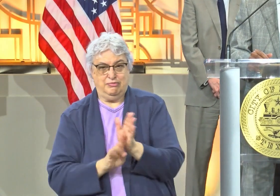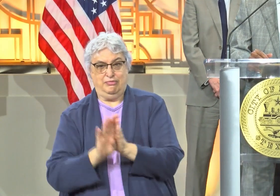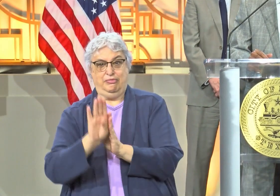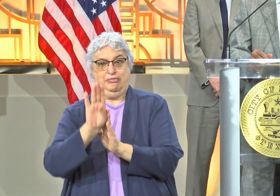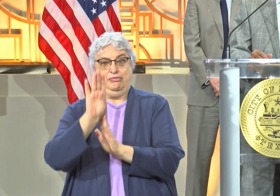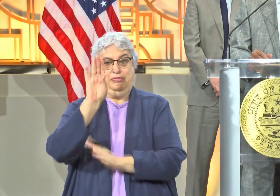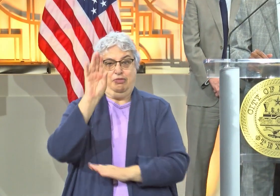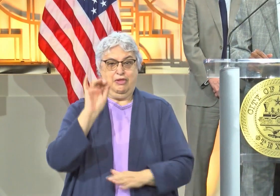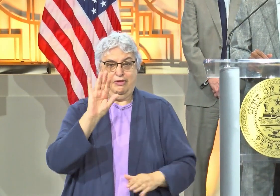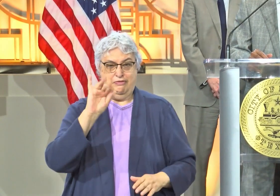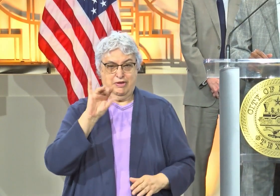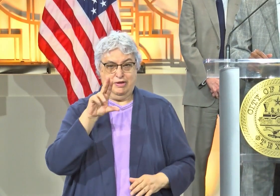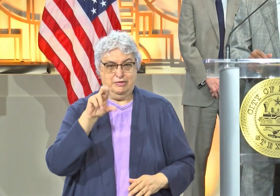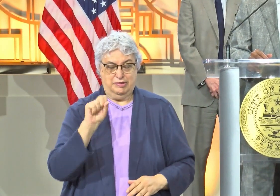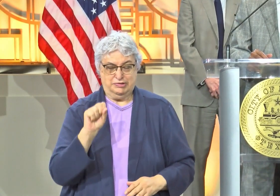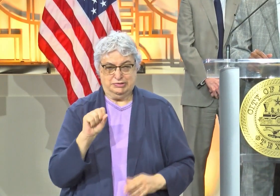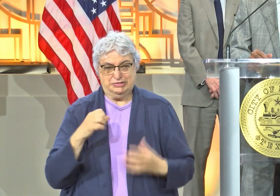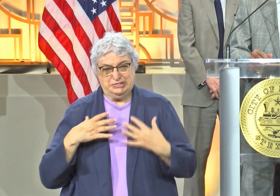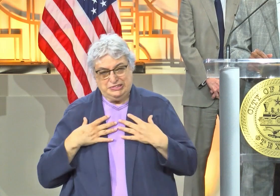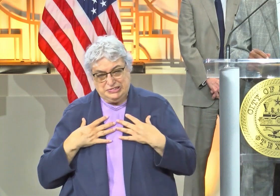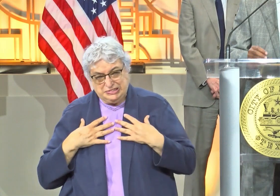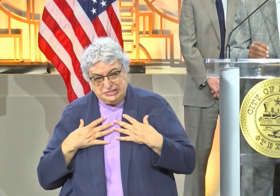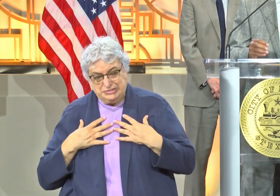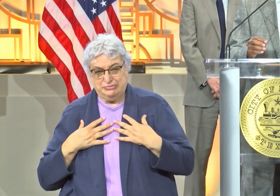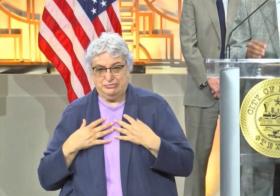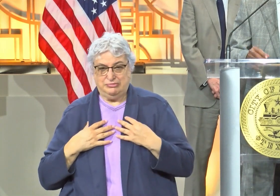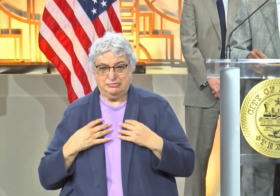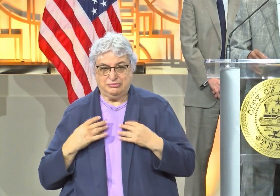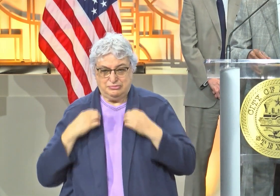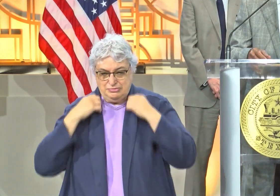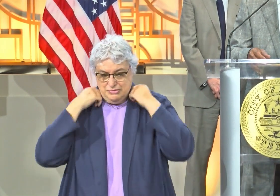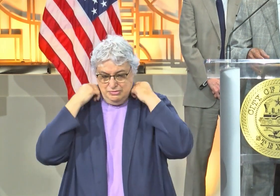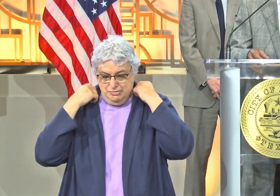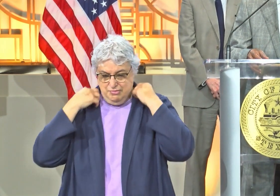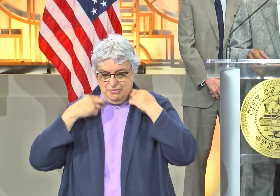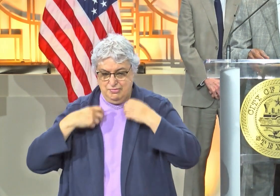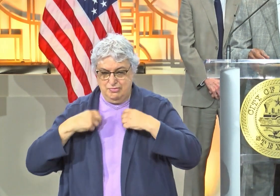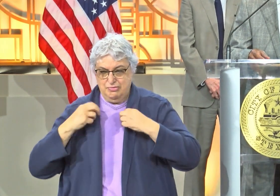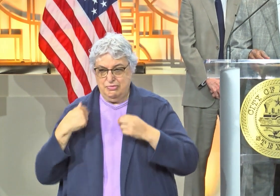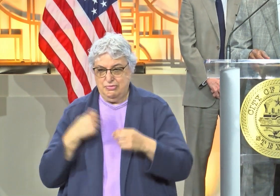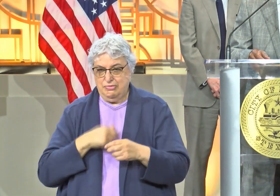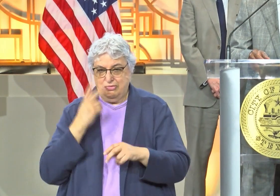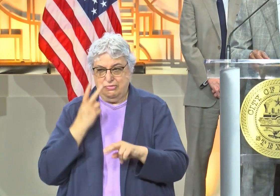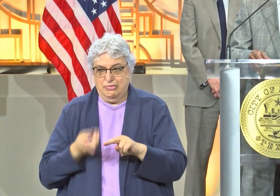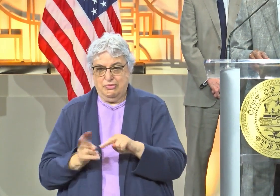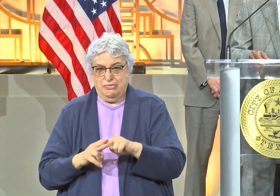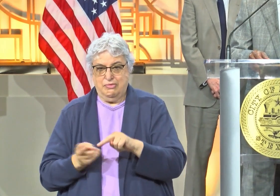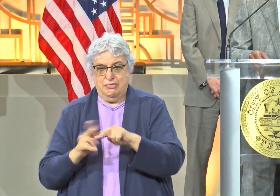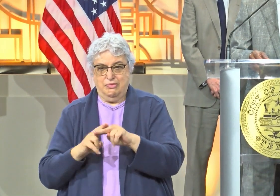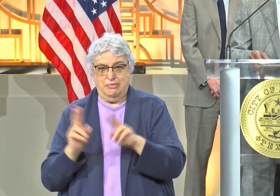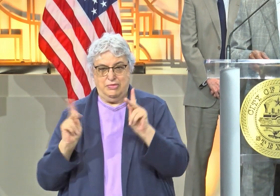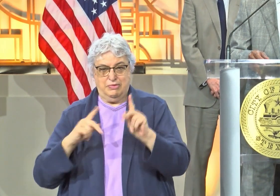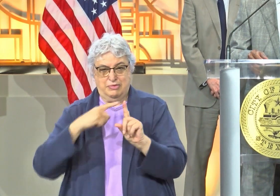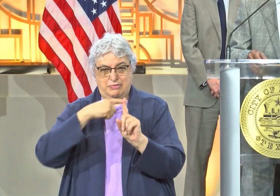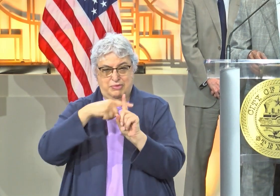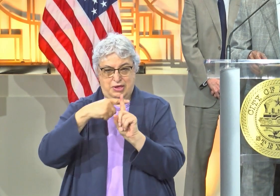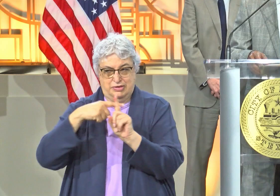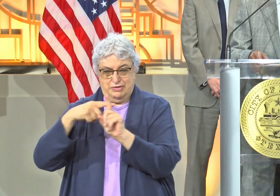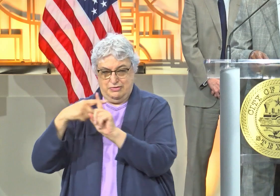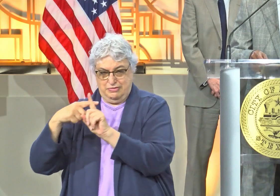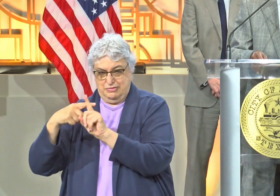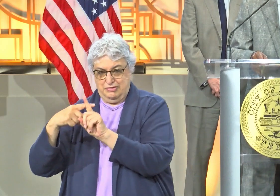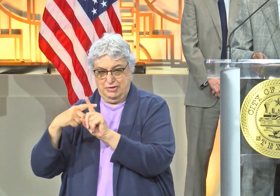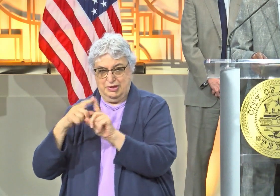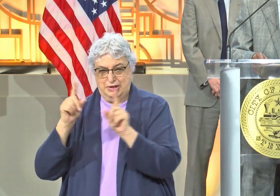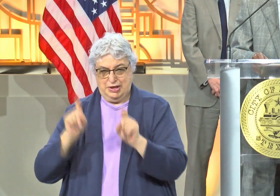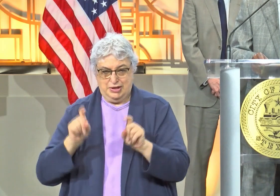this virus, and we are experiencing an increase in people testing positive for COVID